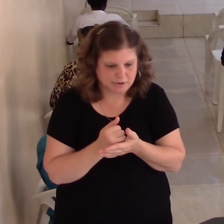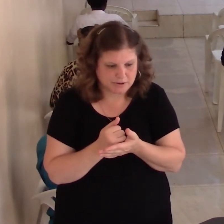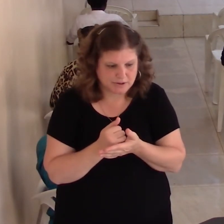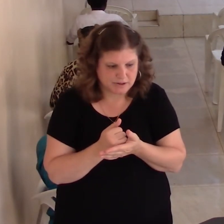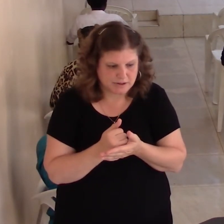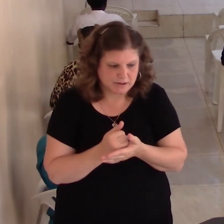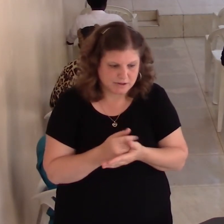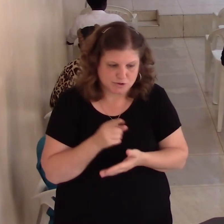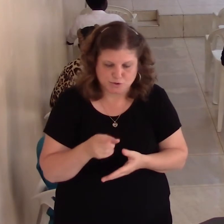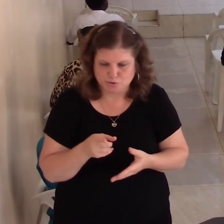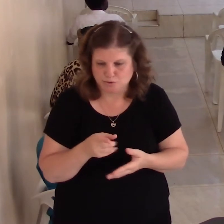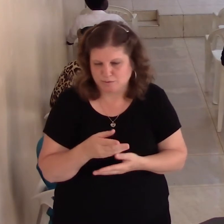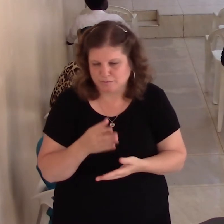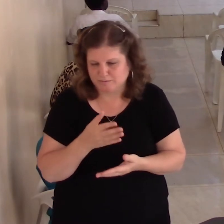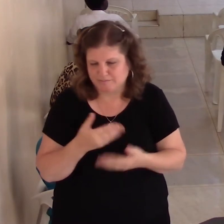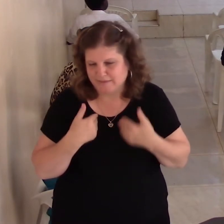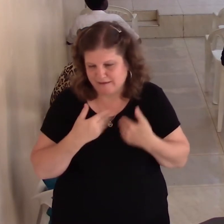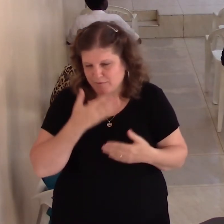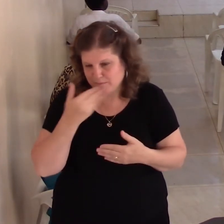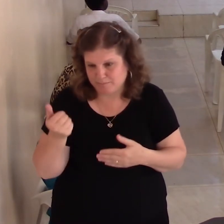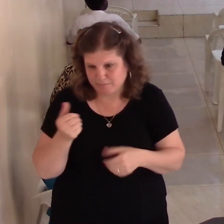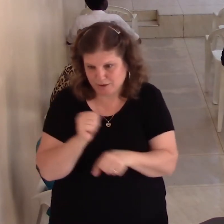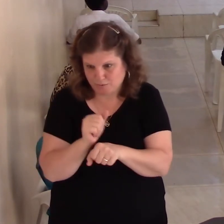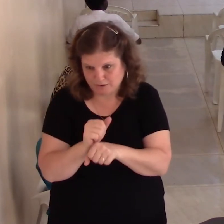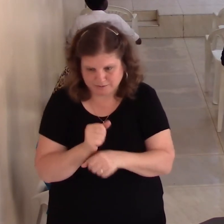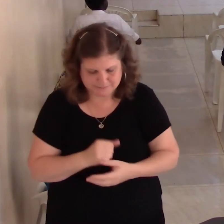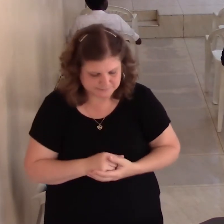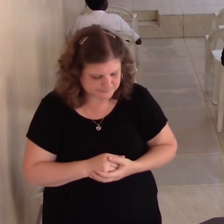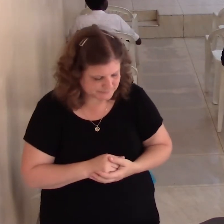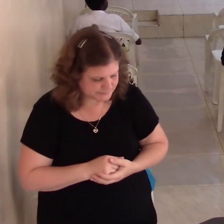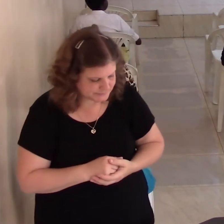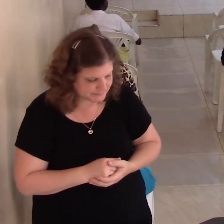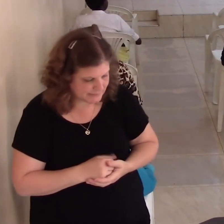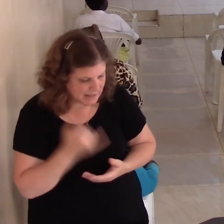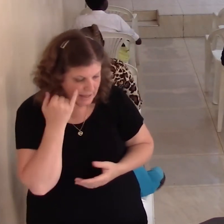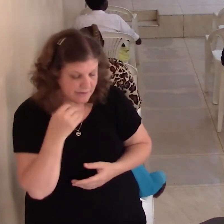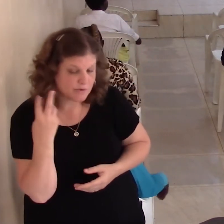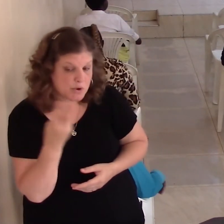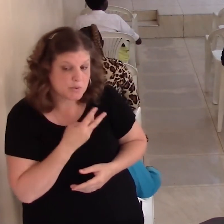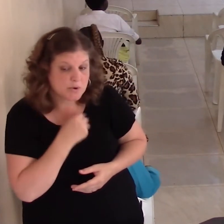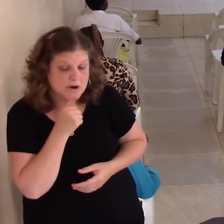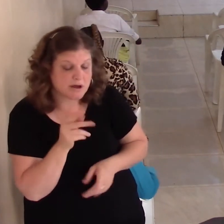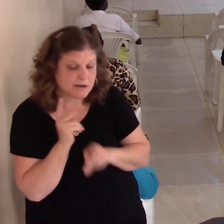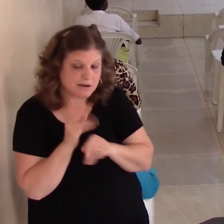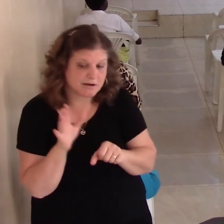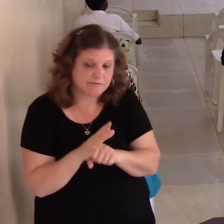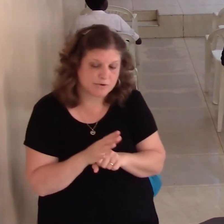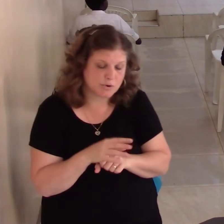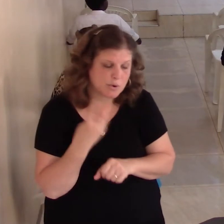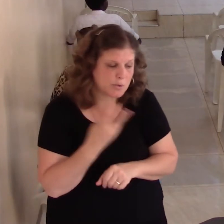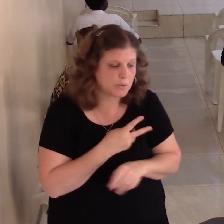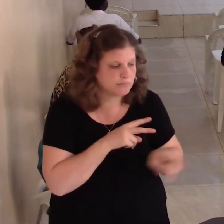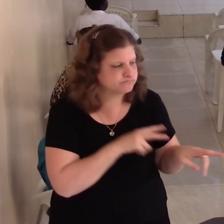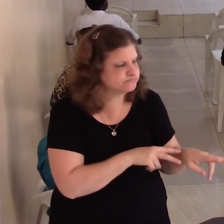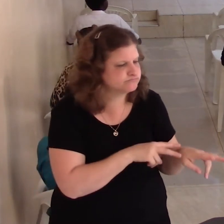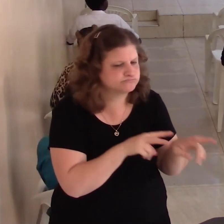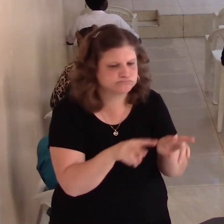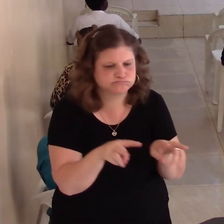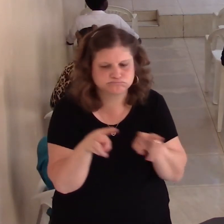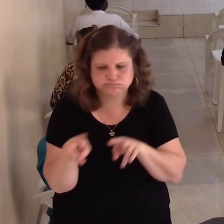But sometimes, when I'm we're just, we're too busy looking for the next best thing. Not even